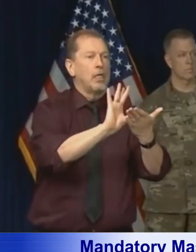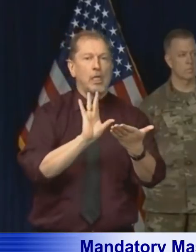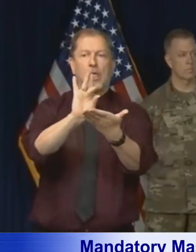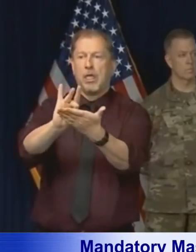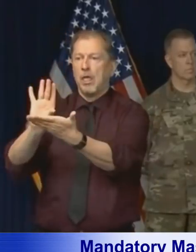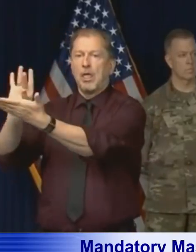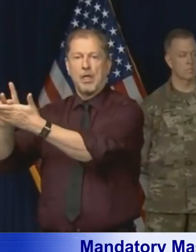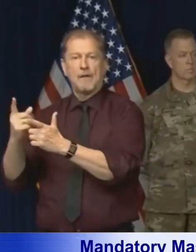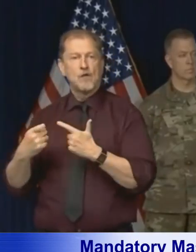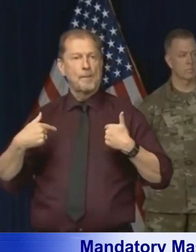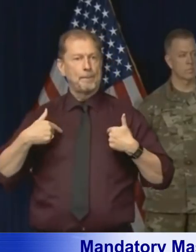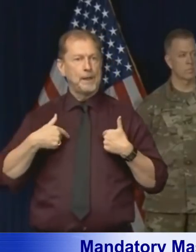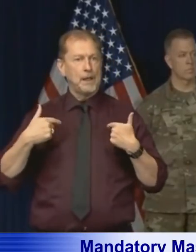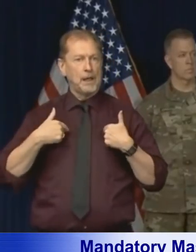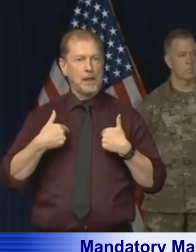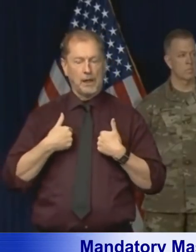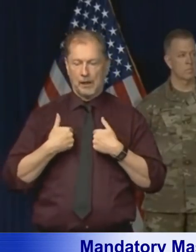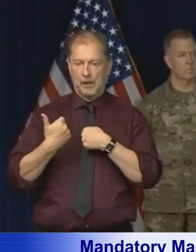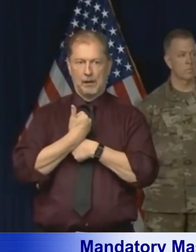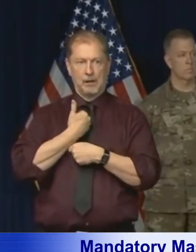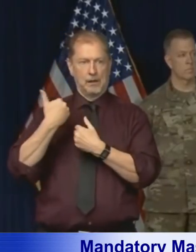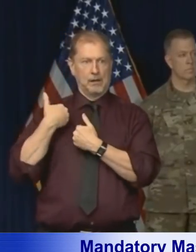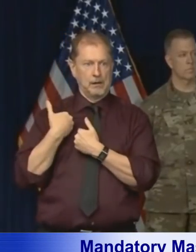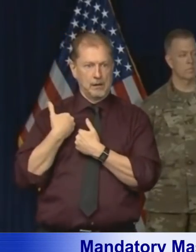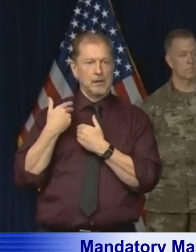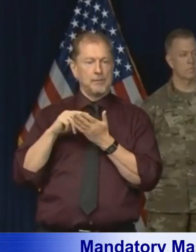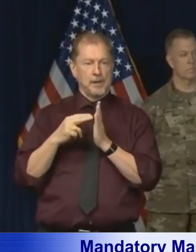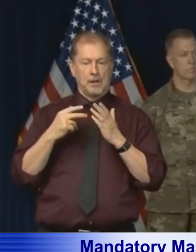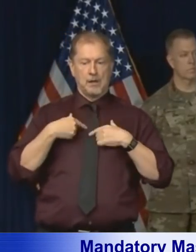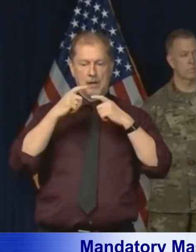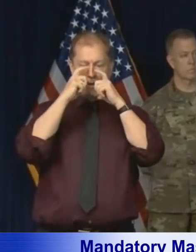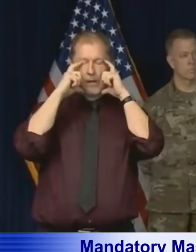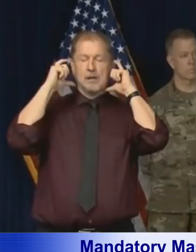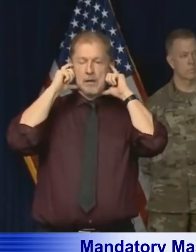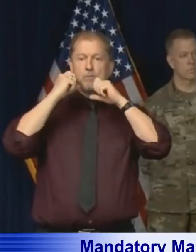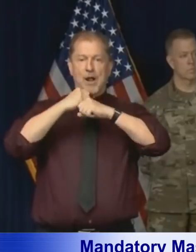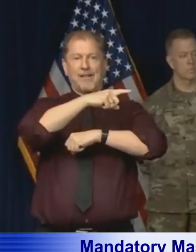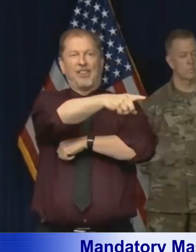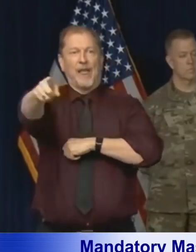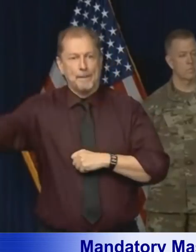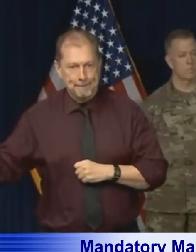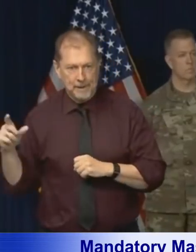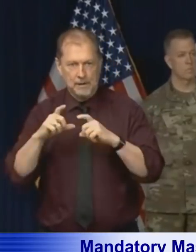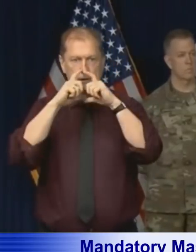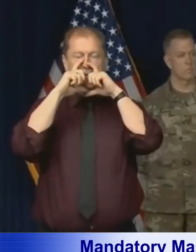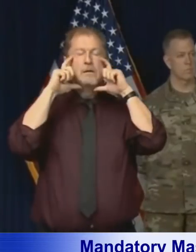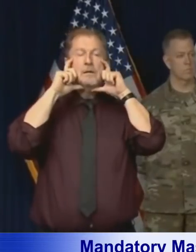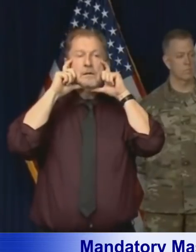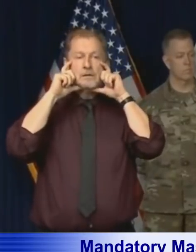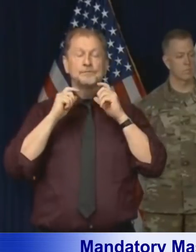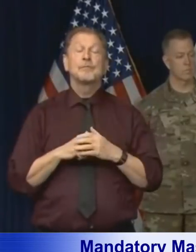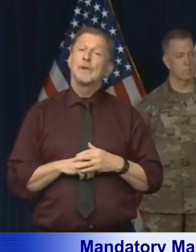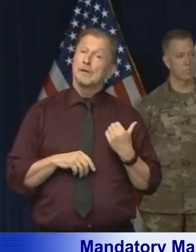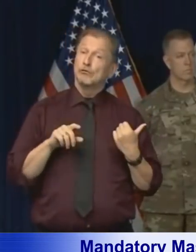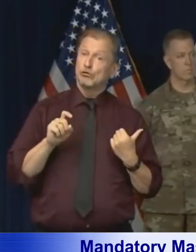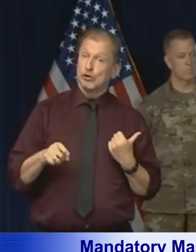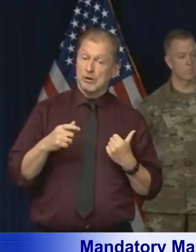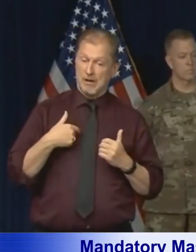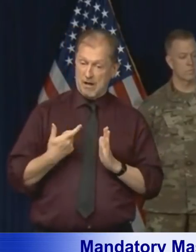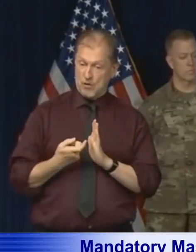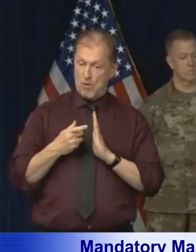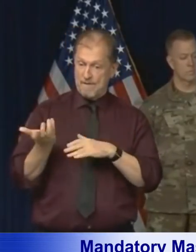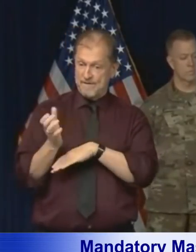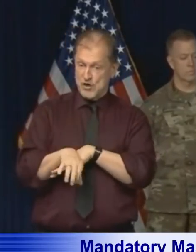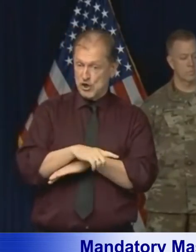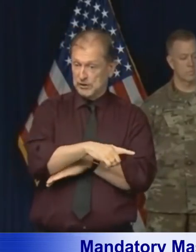protect other people. So should we require it is really the question you're suggesting. And I have to say, you know, and I've had this conversation